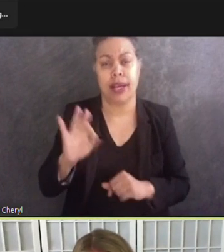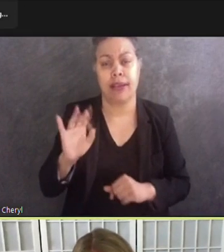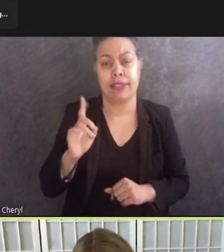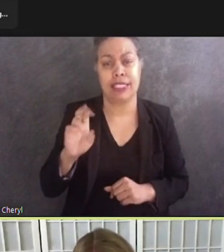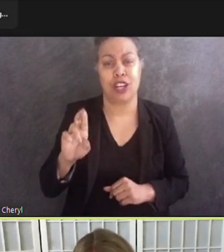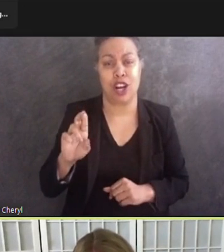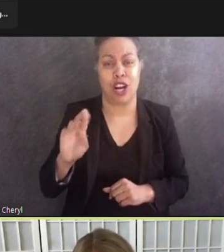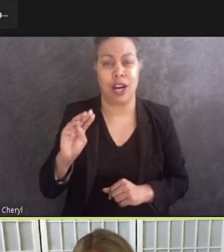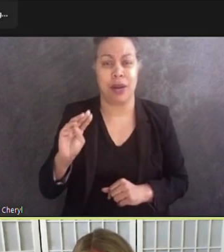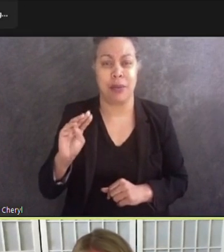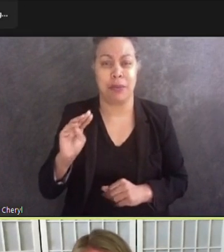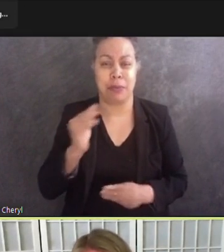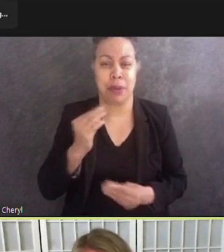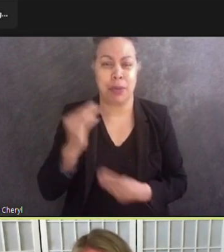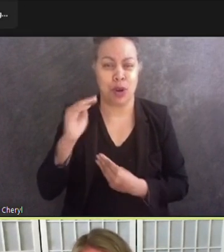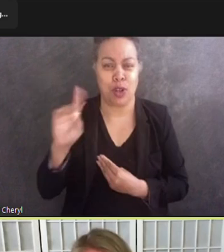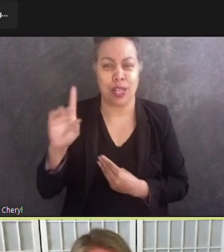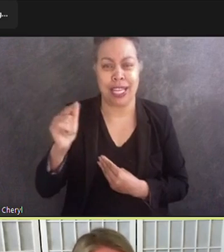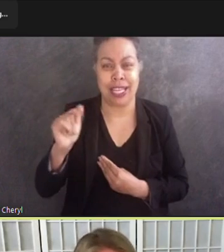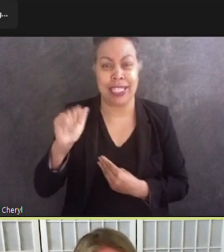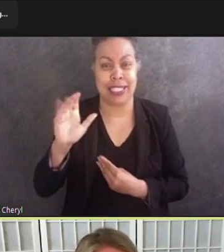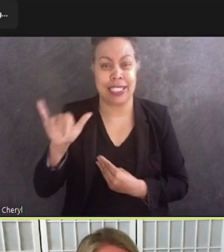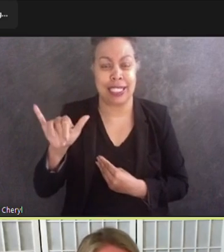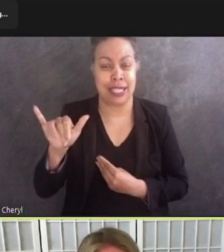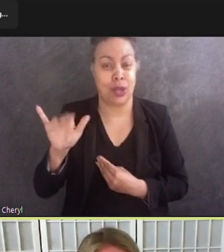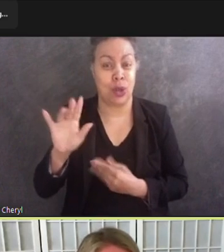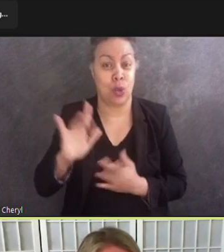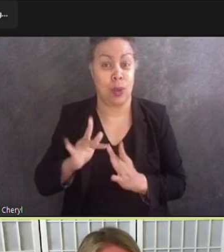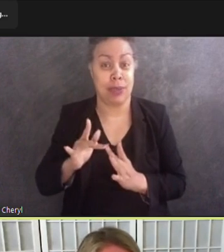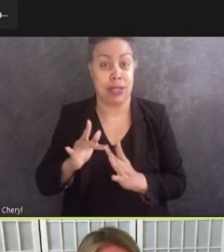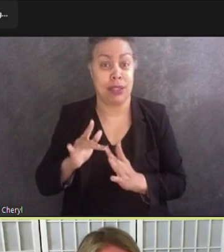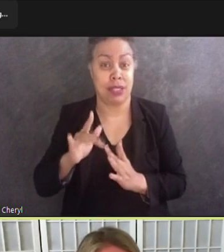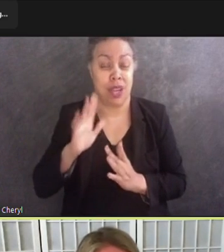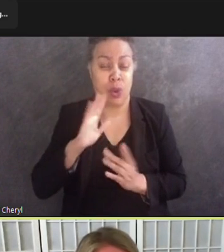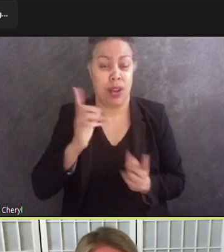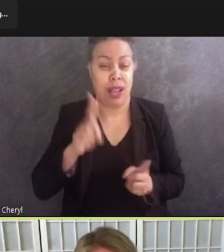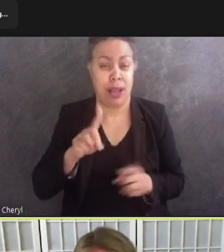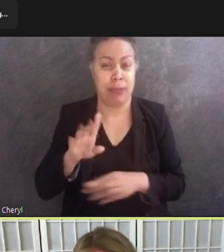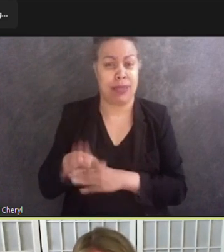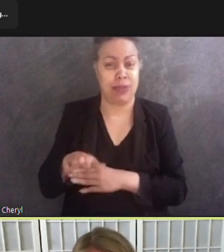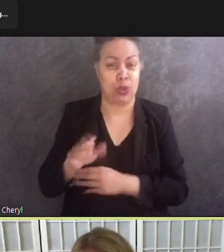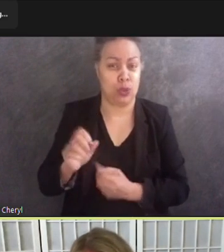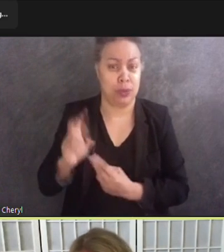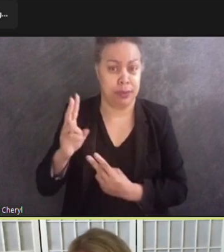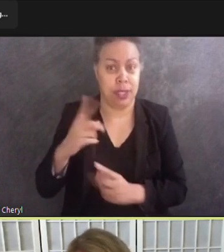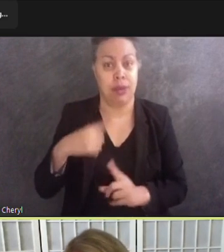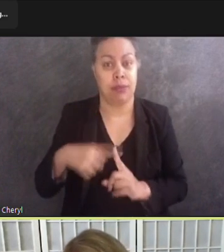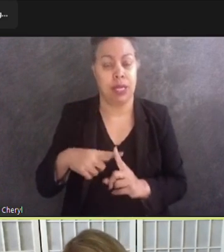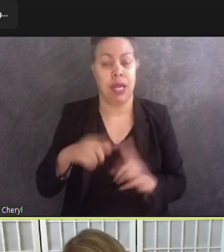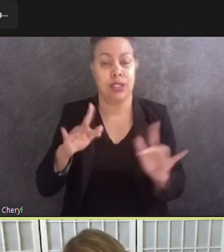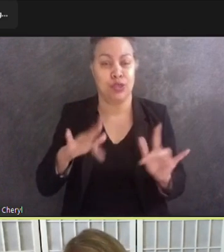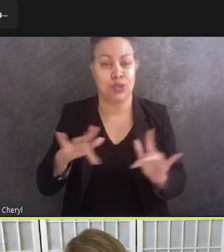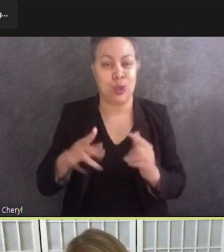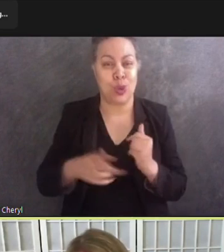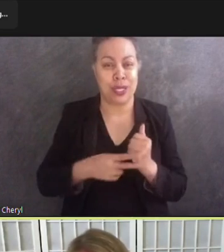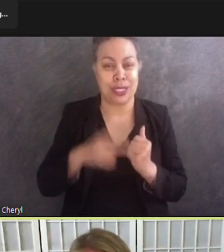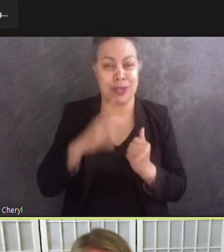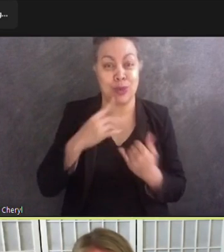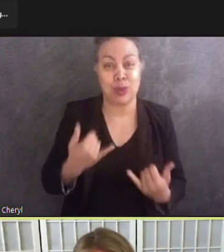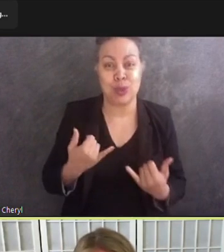website. That will be done this afternoon, as well as the recording of this live event. So please make sure